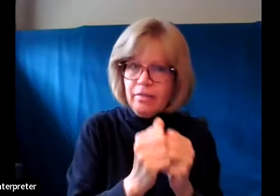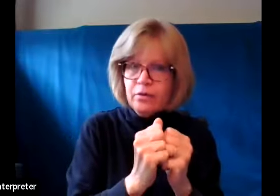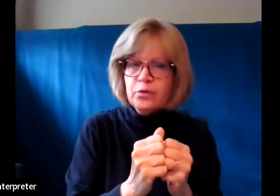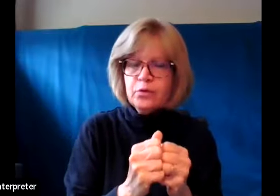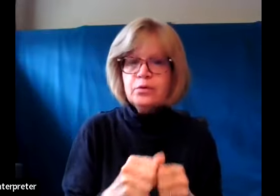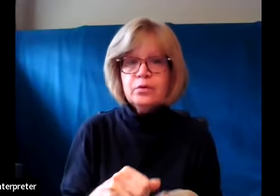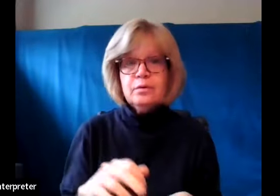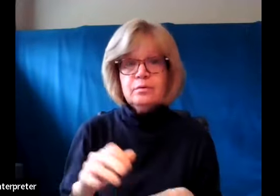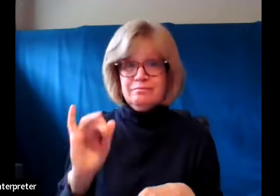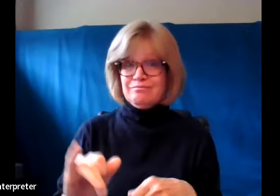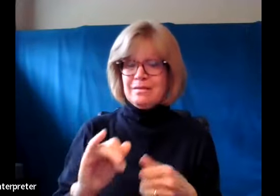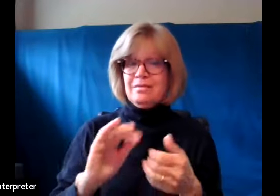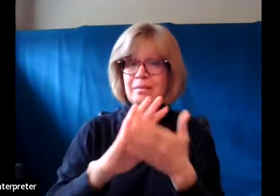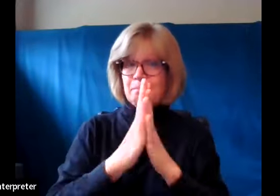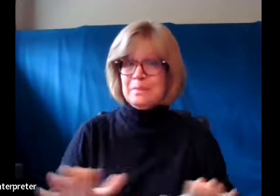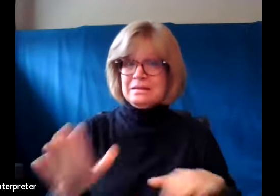earlier in Isaiah.